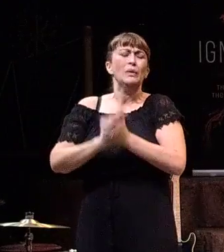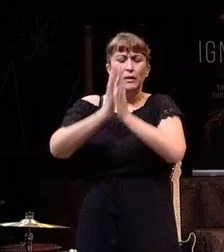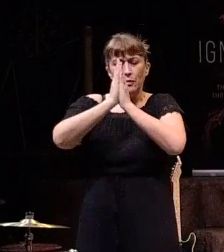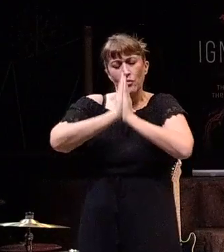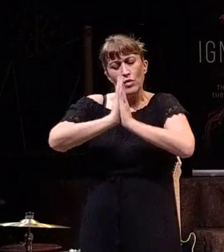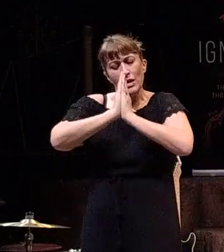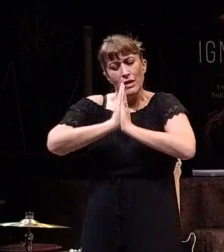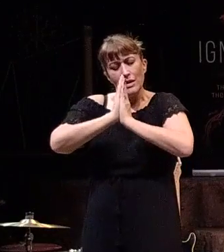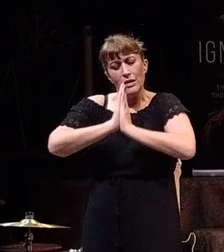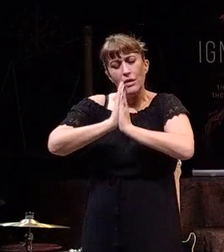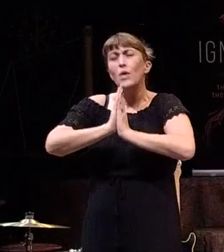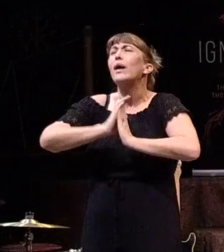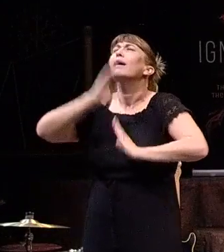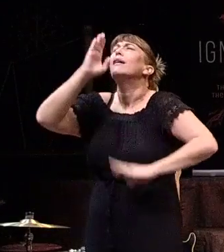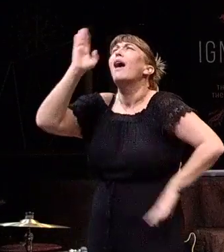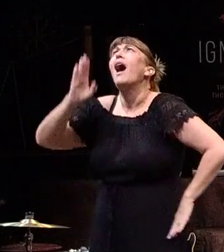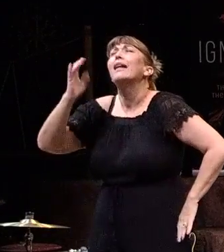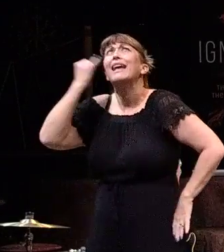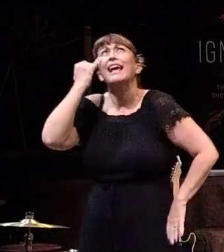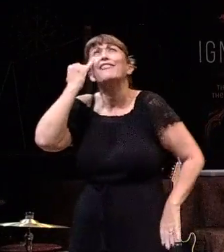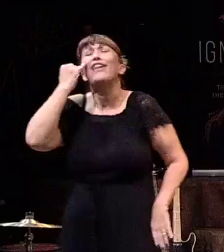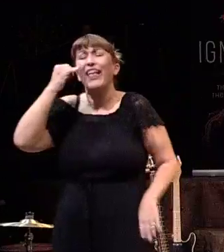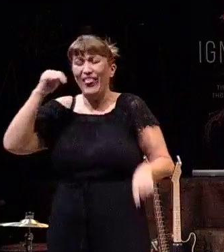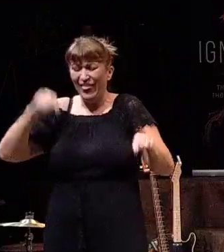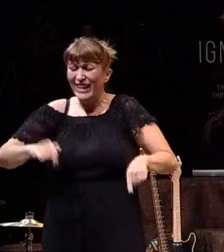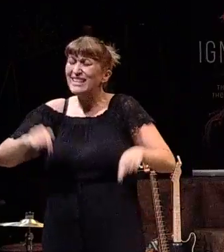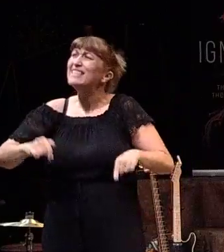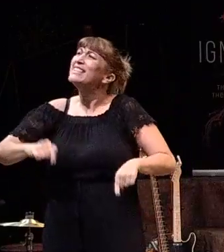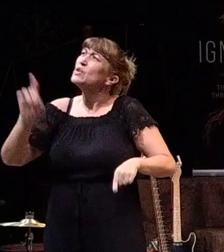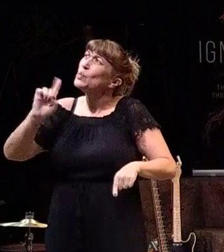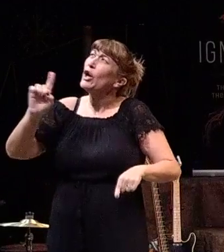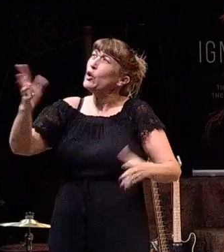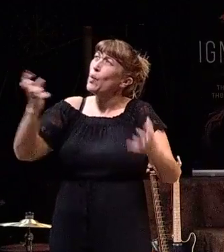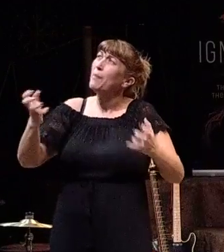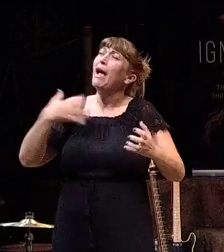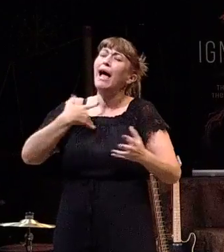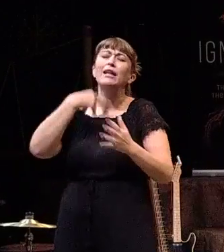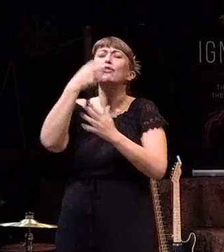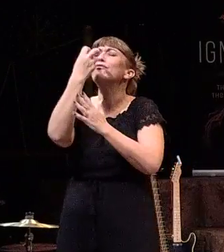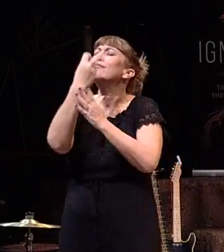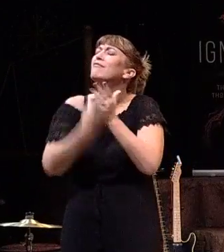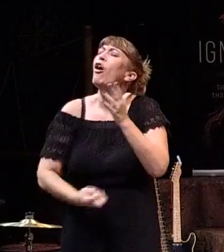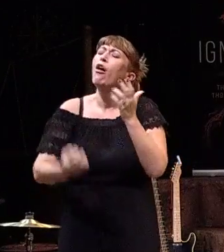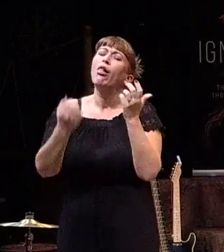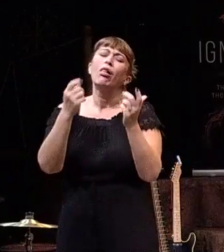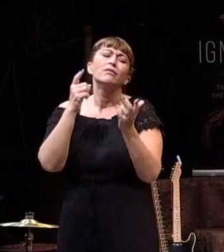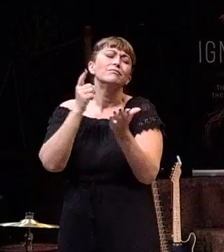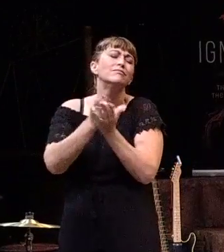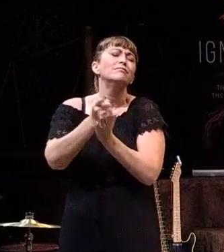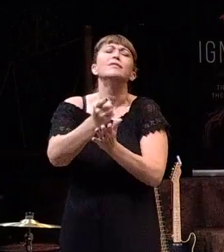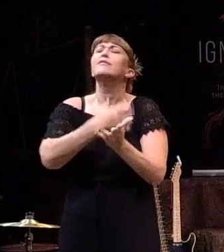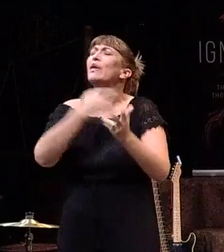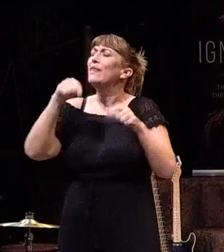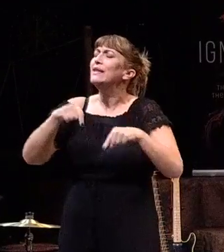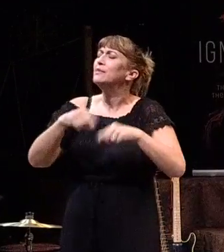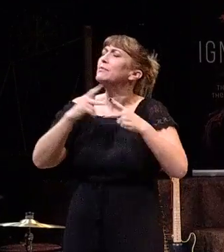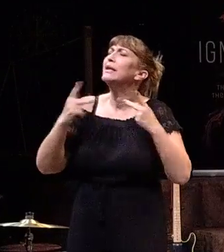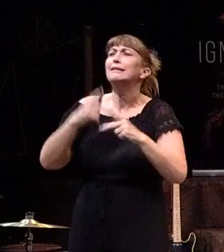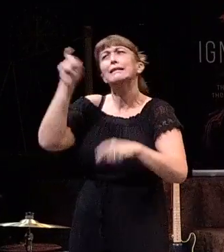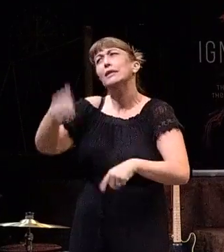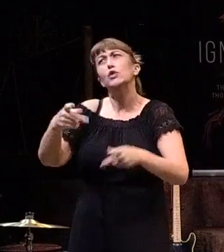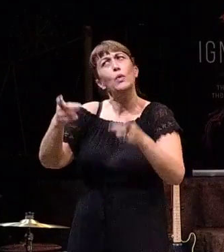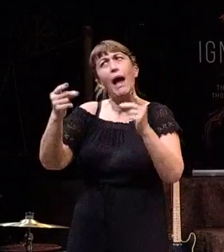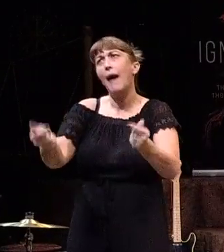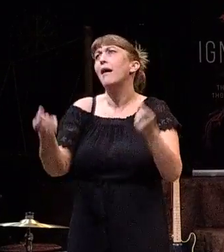prayed and I was like, all right God, if this is where you want me, I need to fall in love with this place like that. It needs to happen.